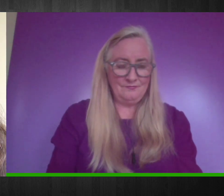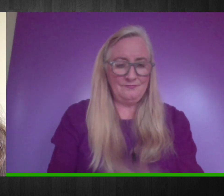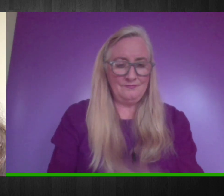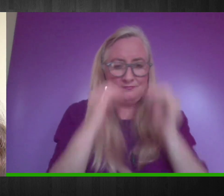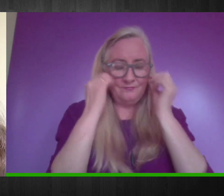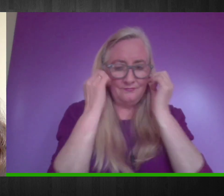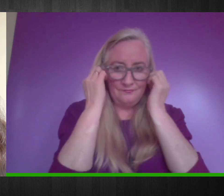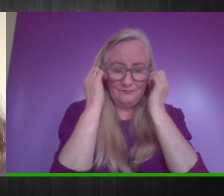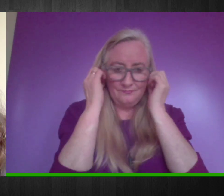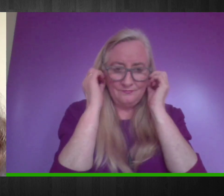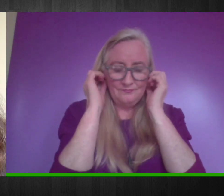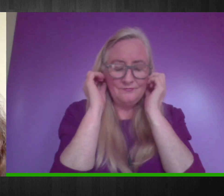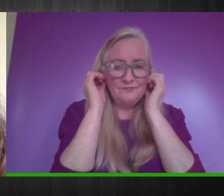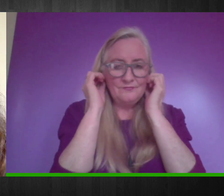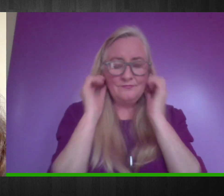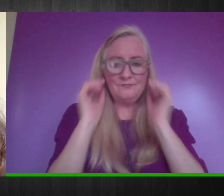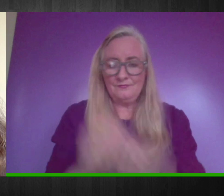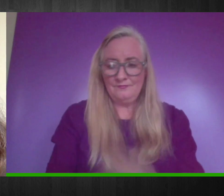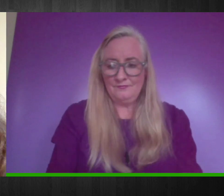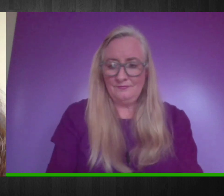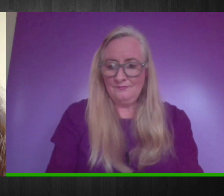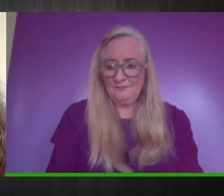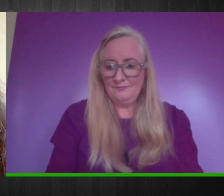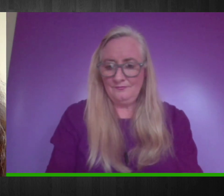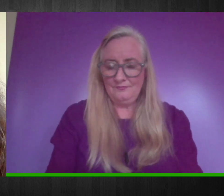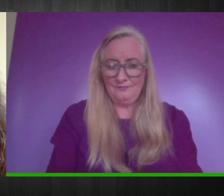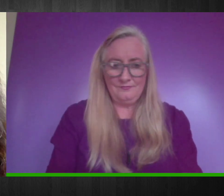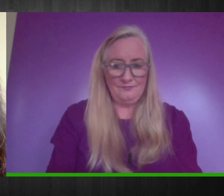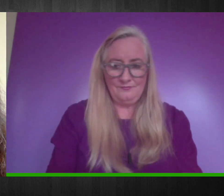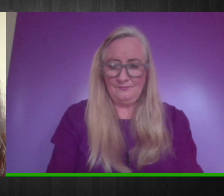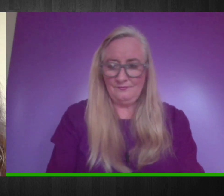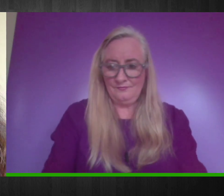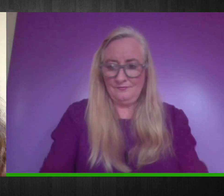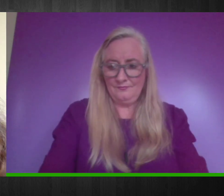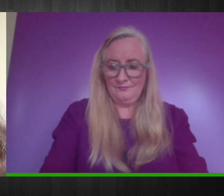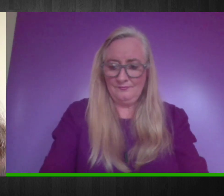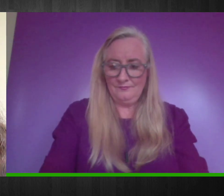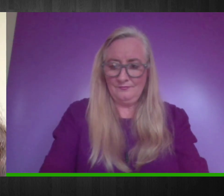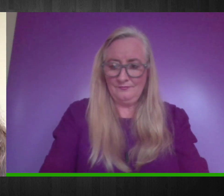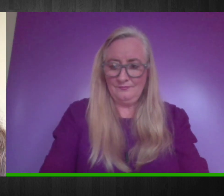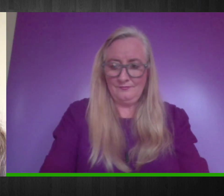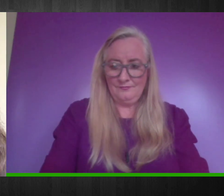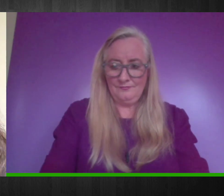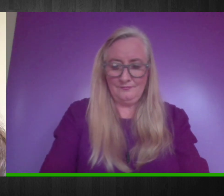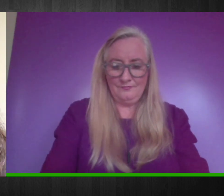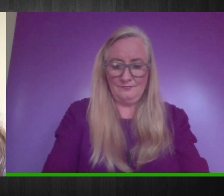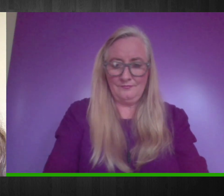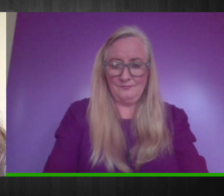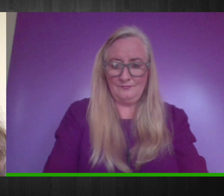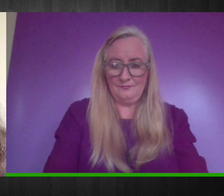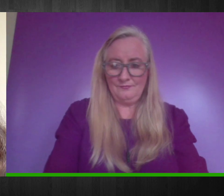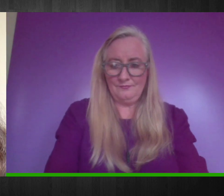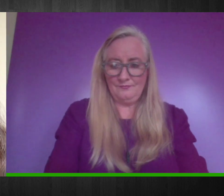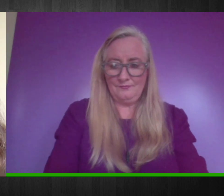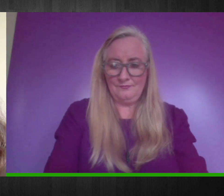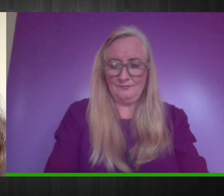on this issue. To put the seminar into context with the rest of the Living and Learning Empathy series at ILIS, we all know that empathy